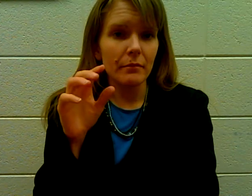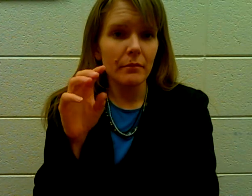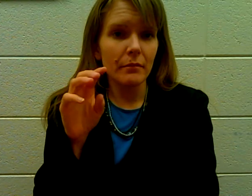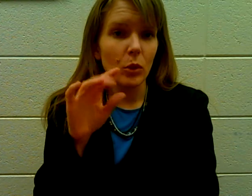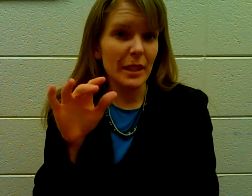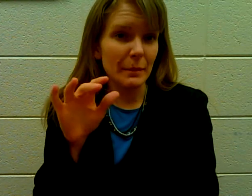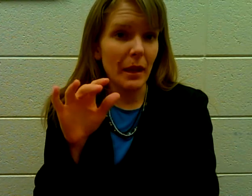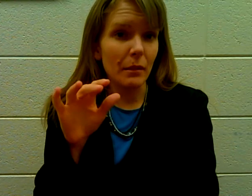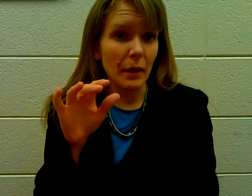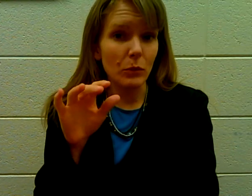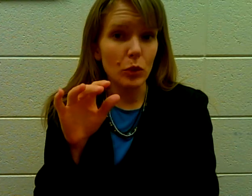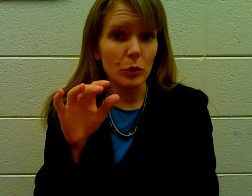Or spell Mountain Dew.